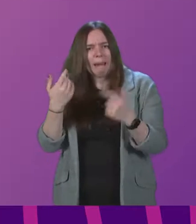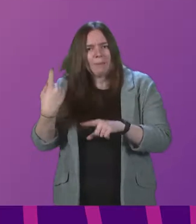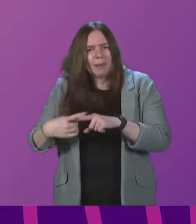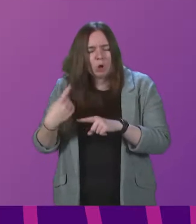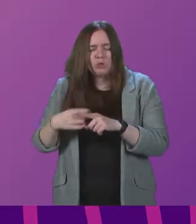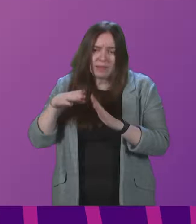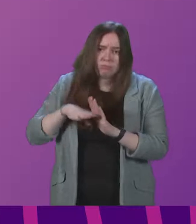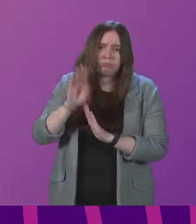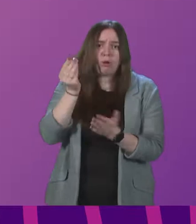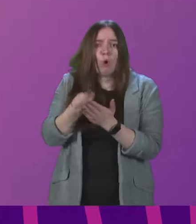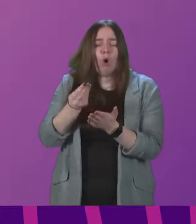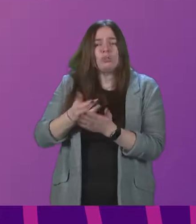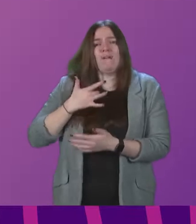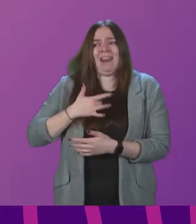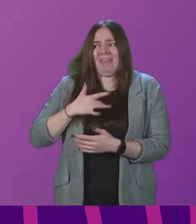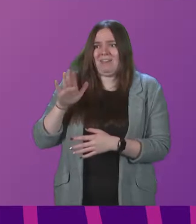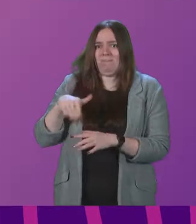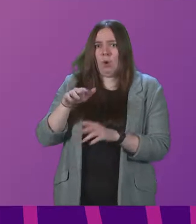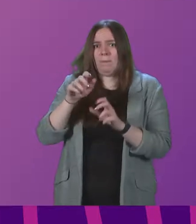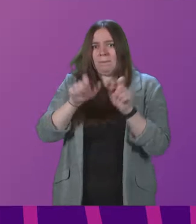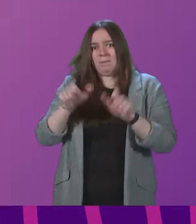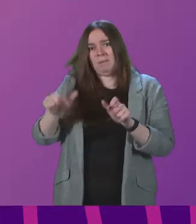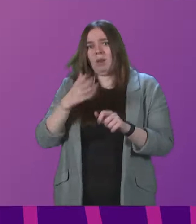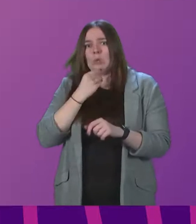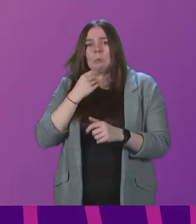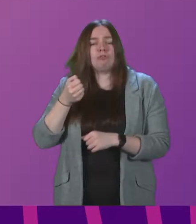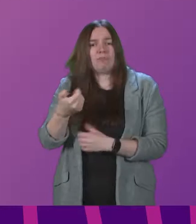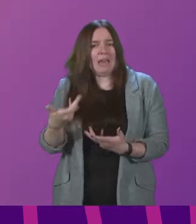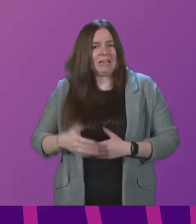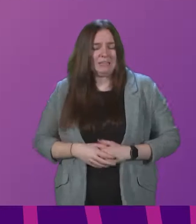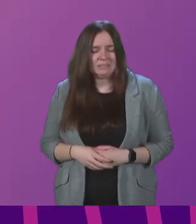the soaring cost of living faced by commuters? Mr. Minister.